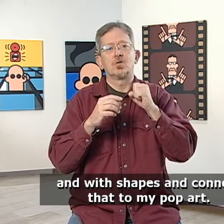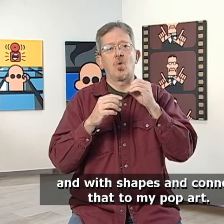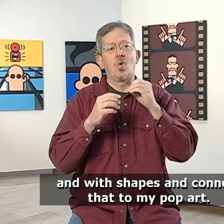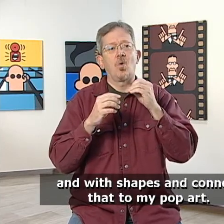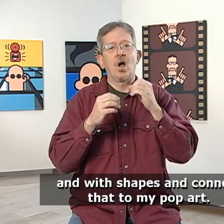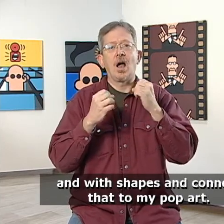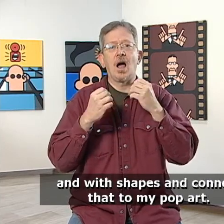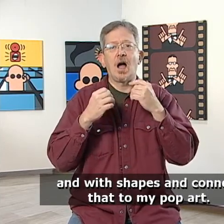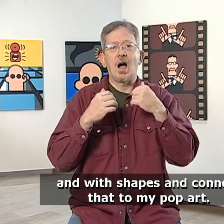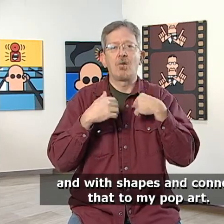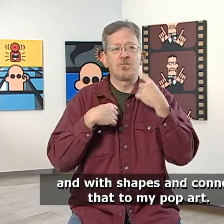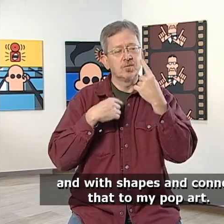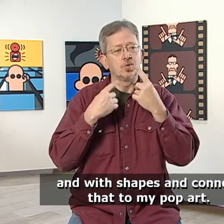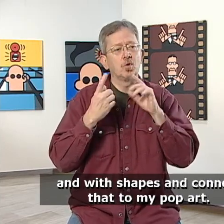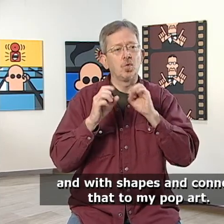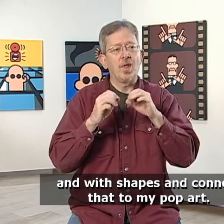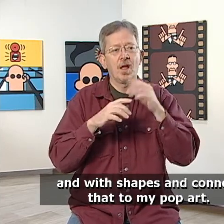and connect that to my pop art.